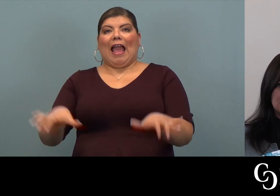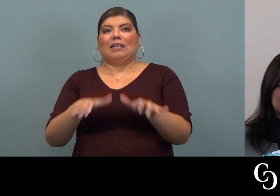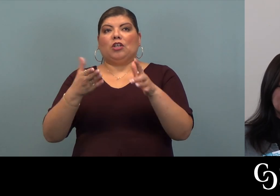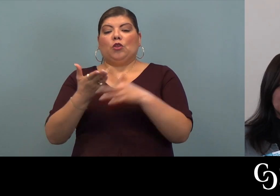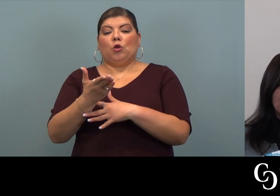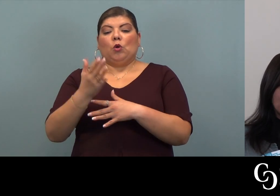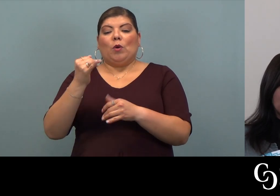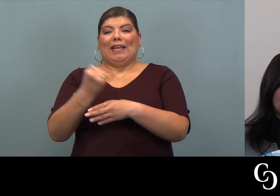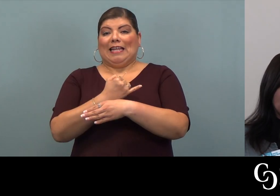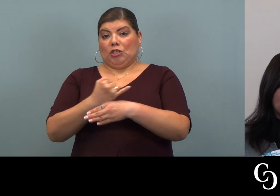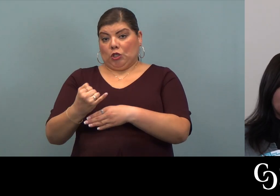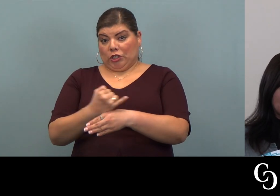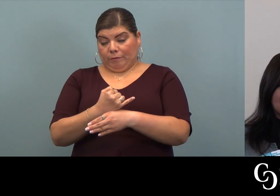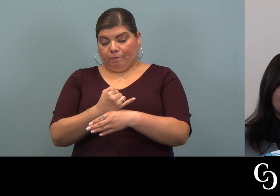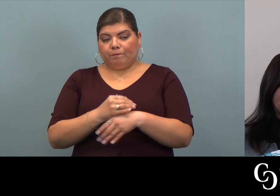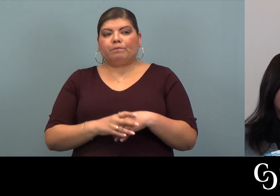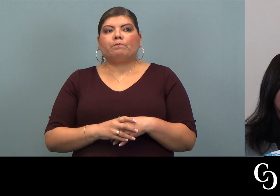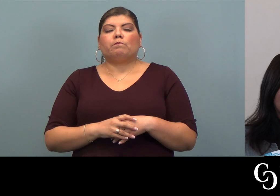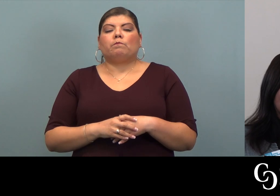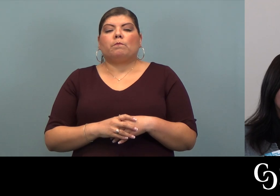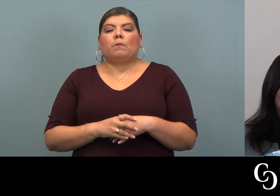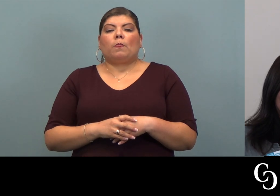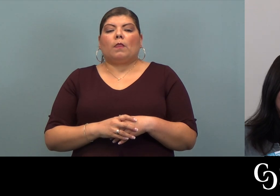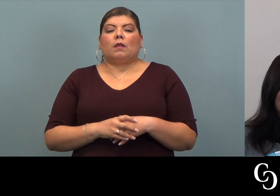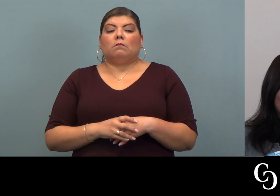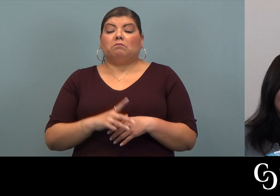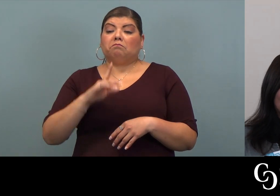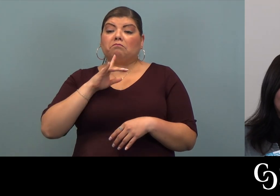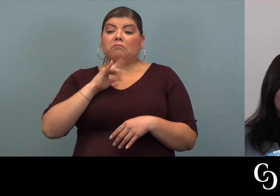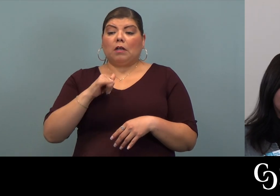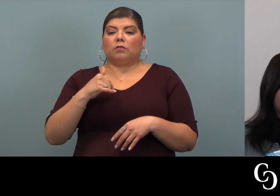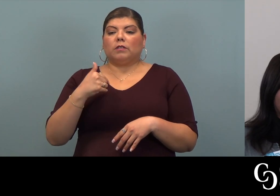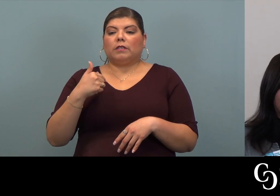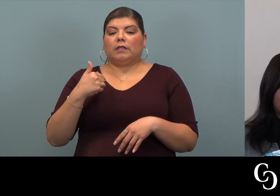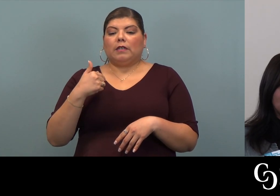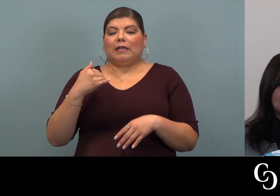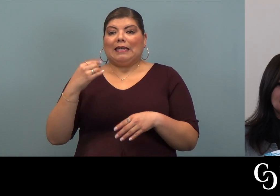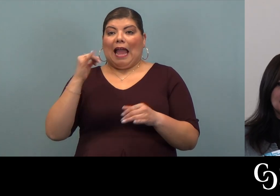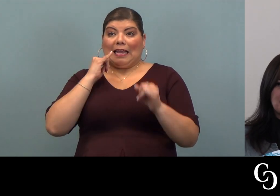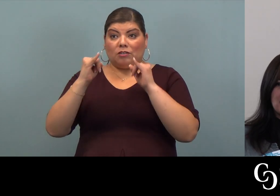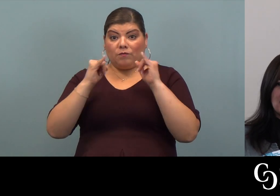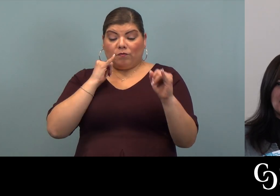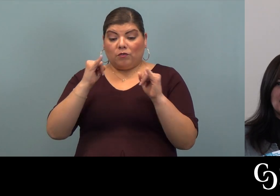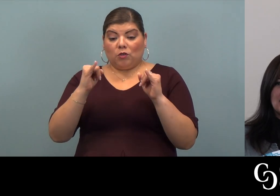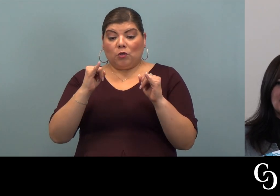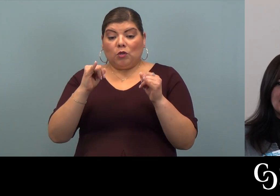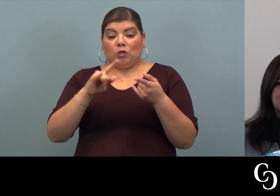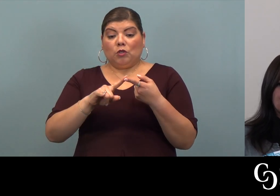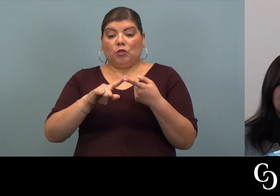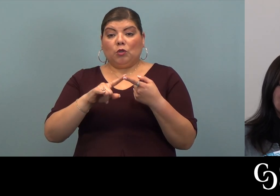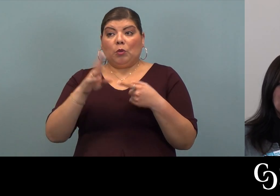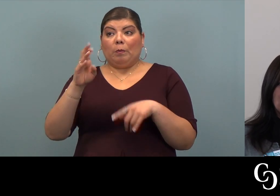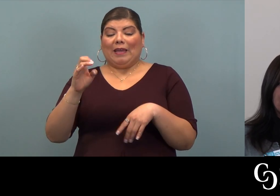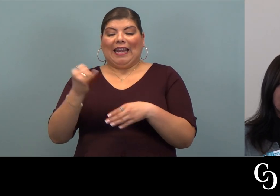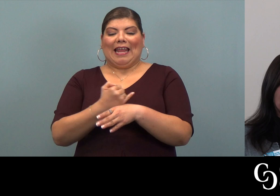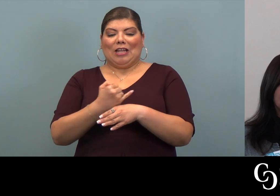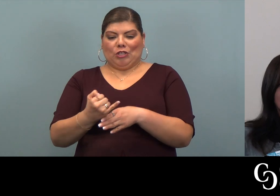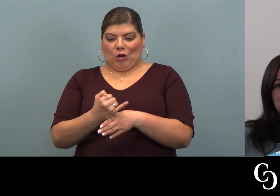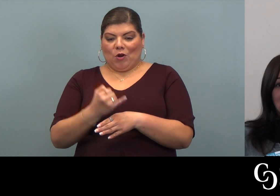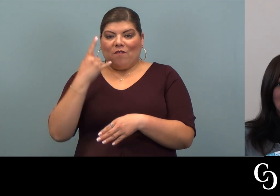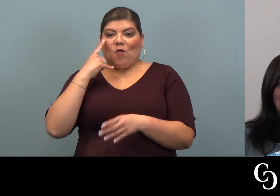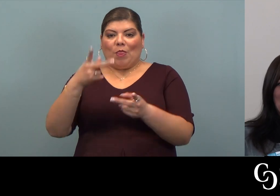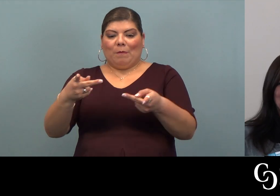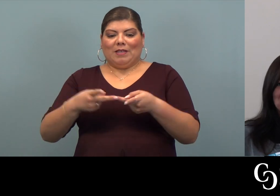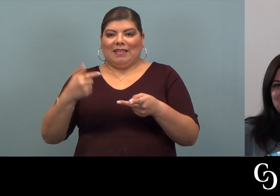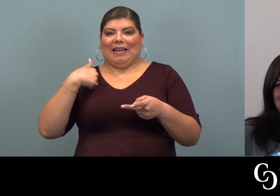an internship. And actually, I interviewed to be an intern for the